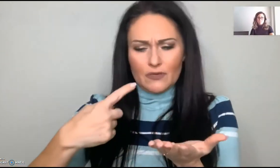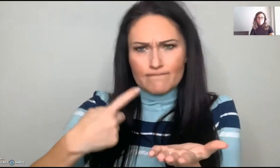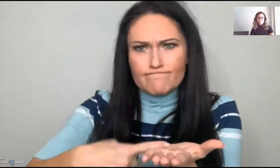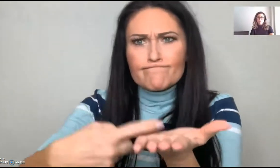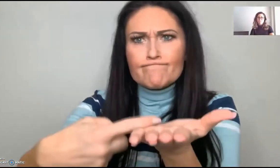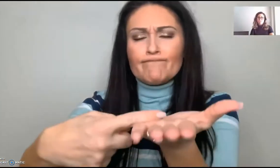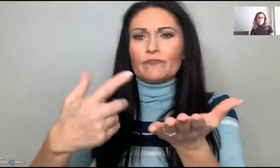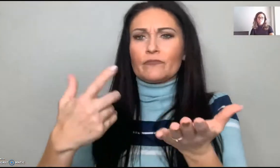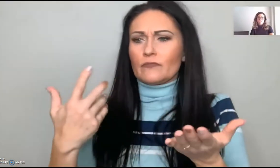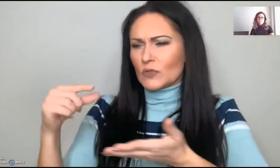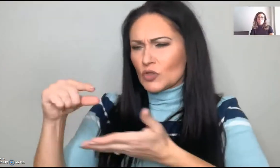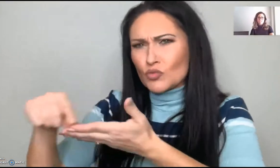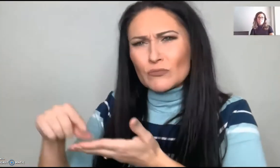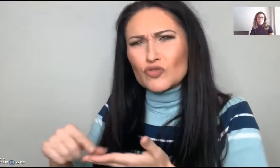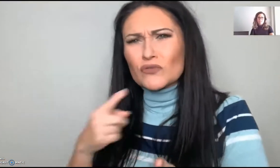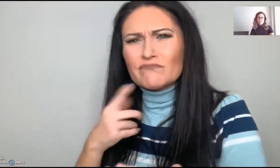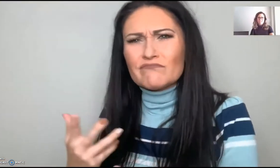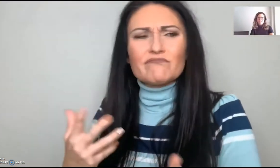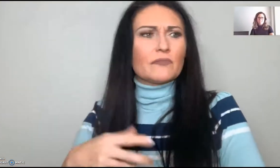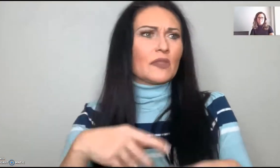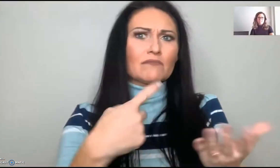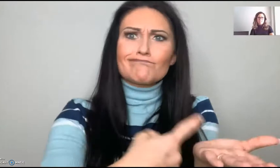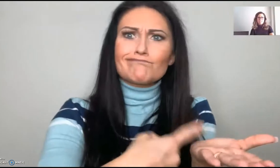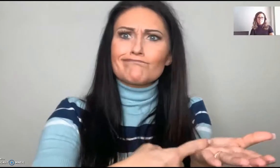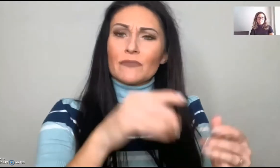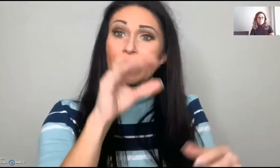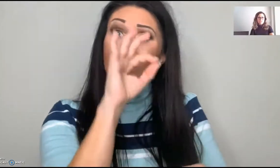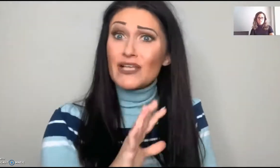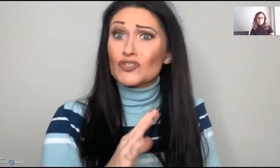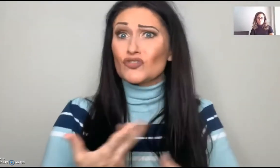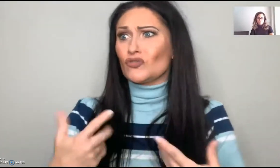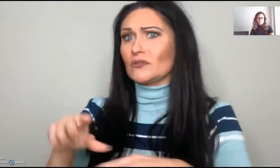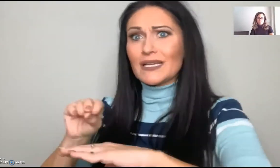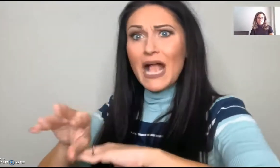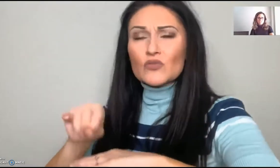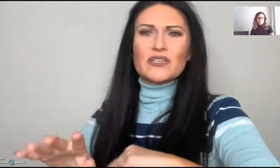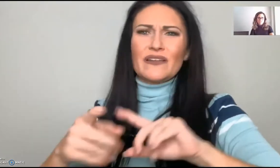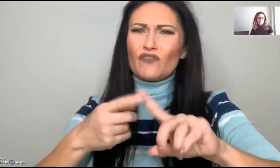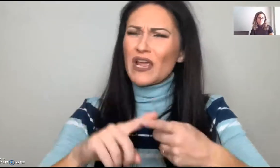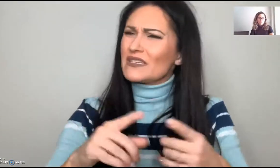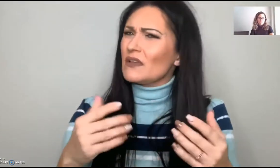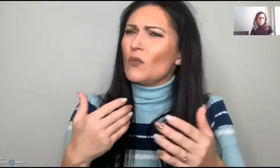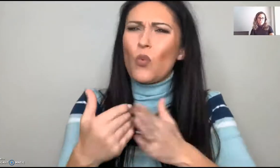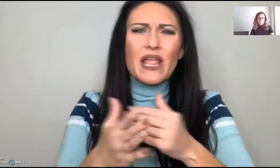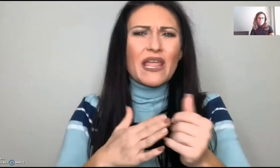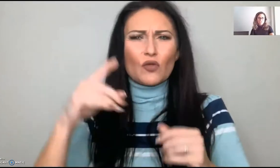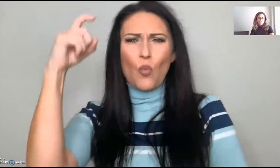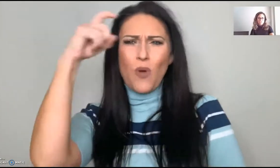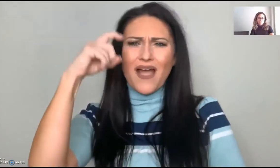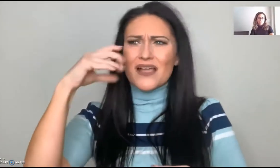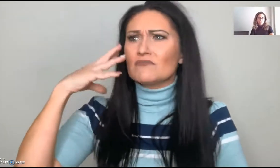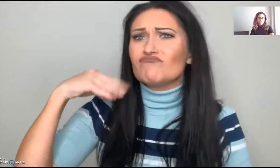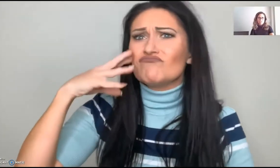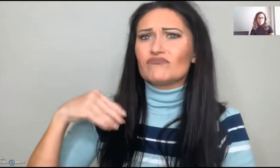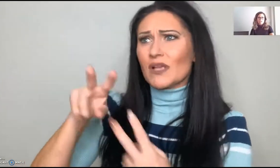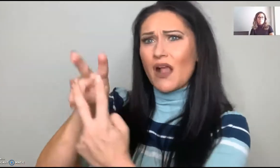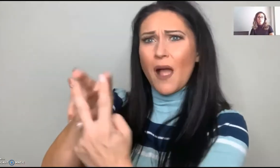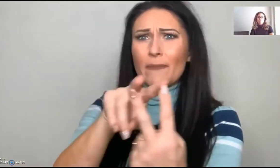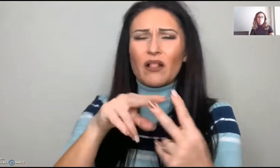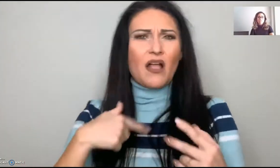important to just take a step back and let's see what the scripture says. Discuss it with your pastor, counselor, friend, whatever you need